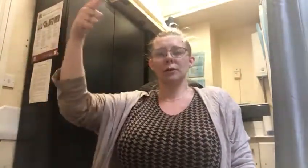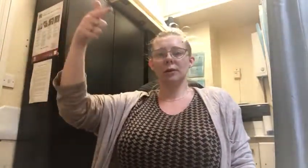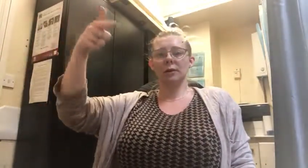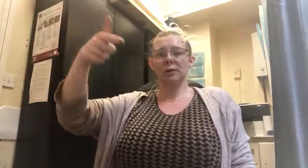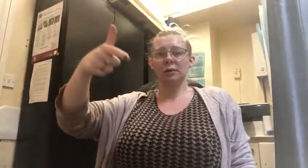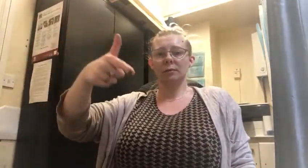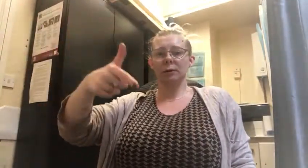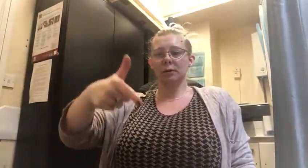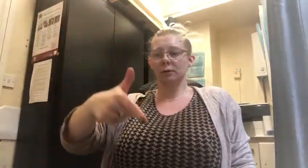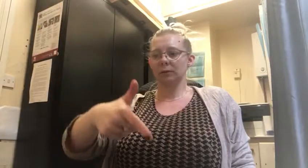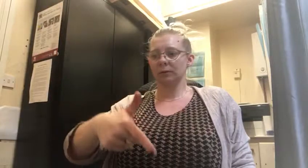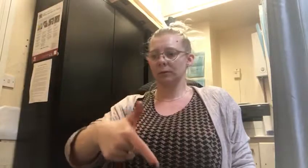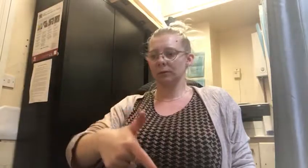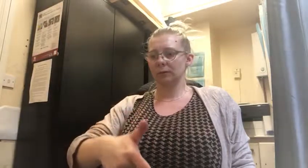How can they go?